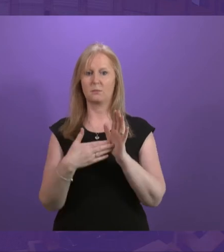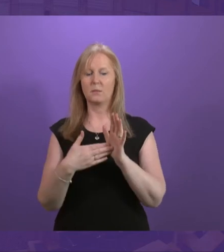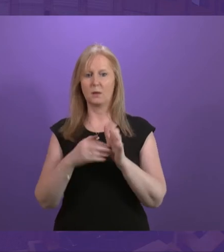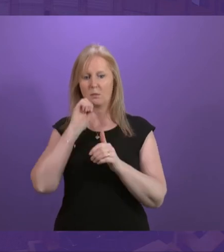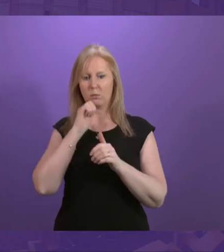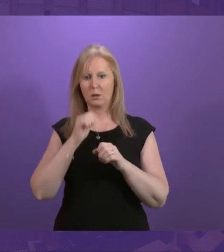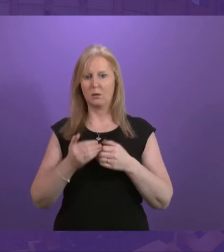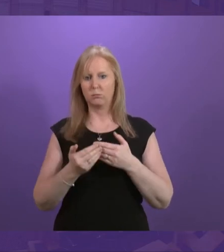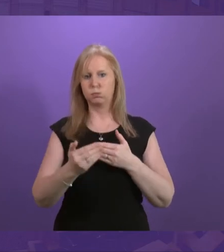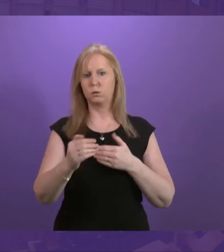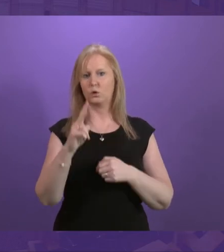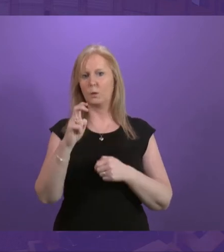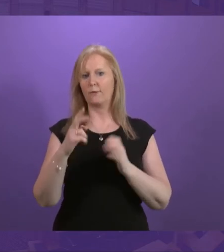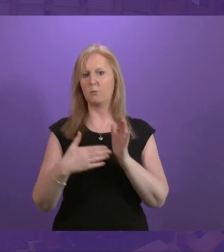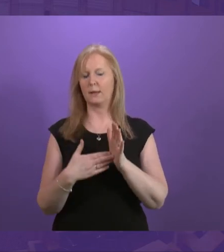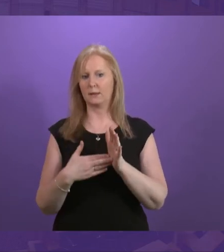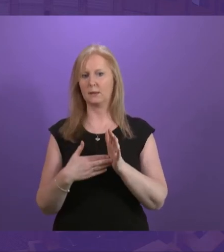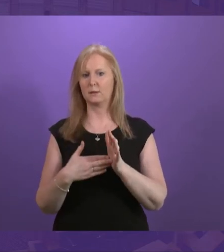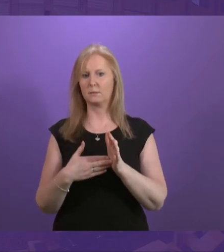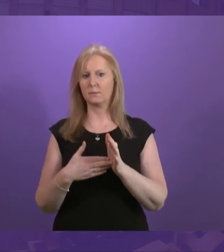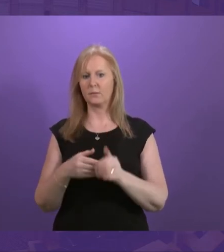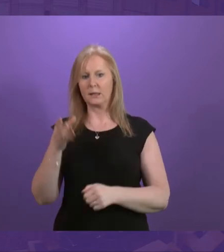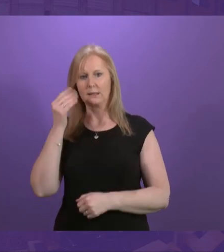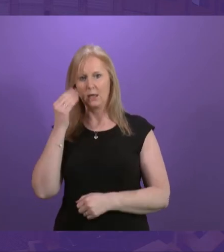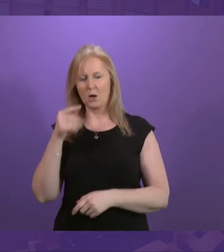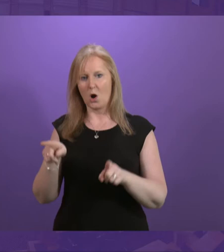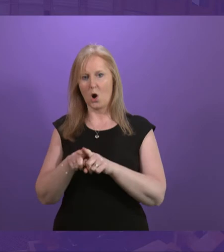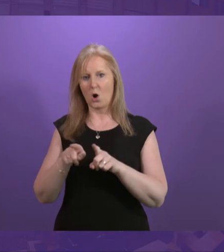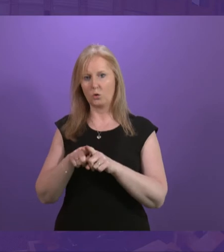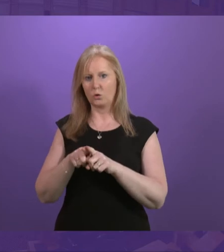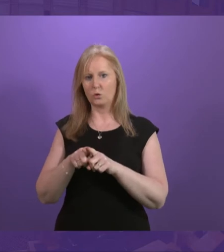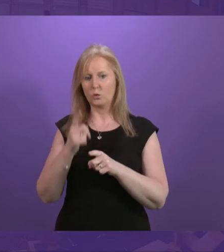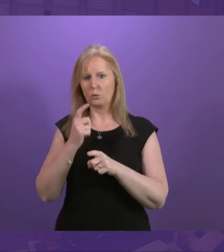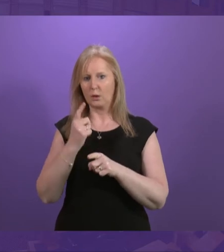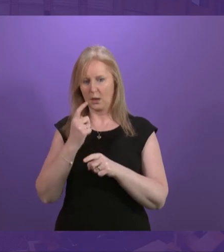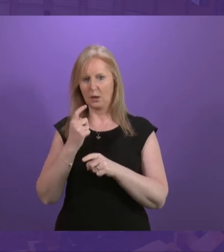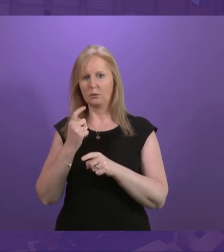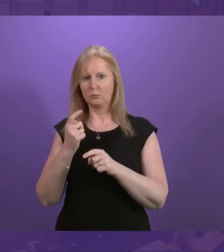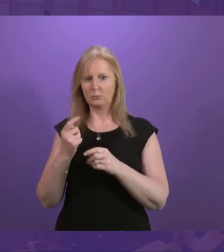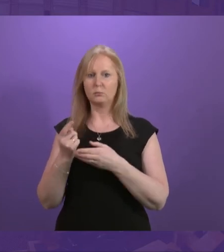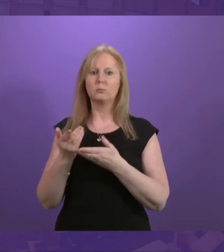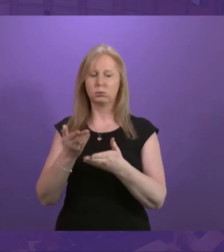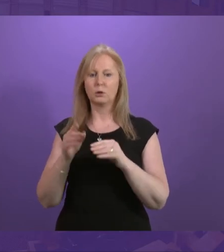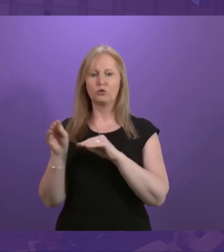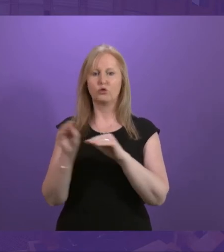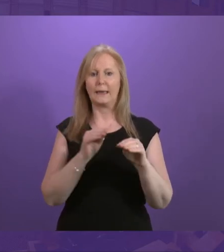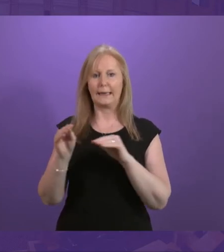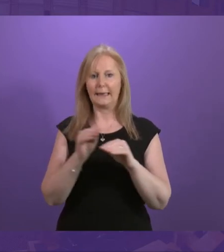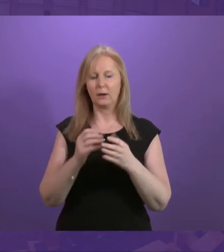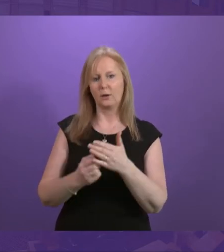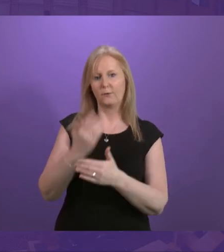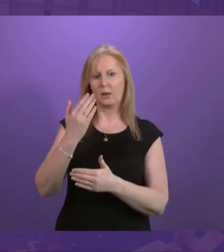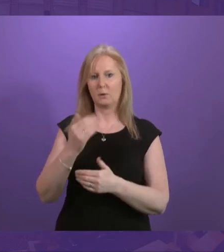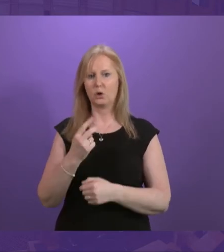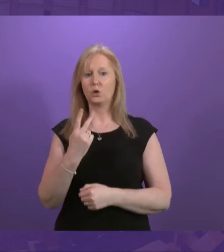over the next 12 months. See, Hear also enables training and development. For example, more than 200